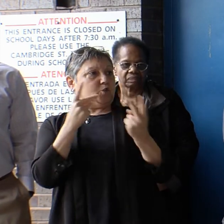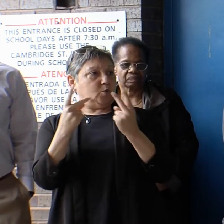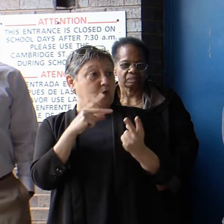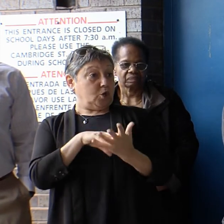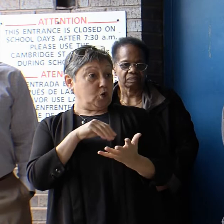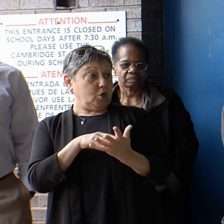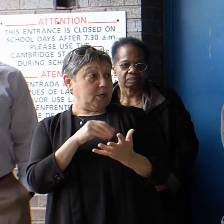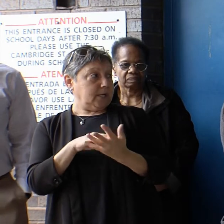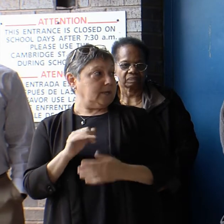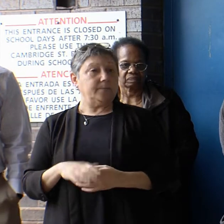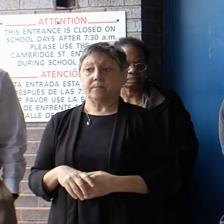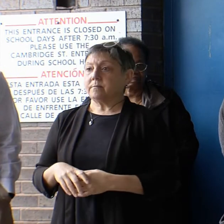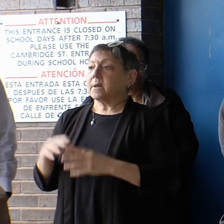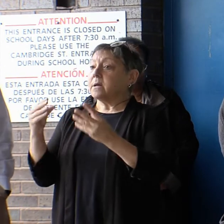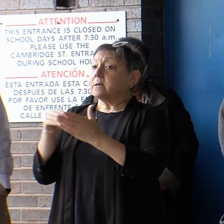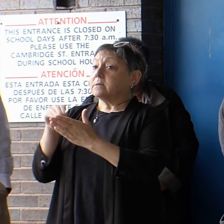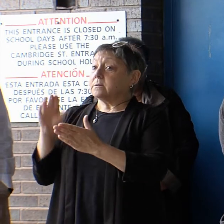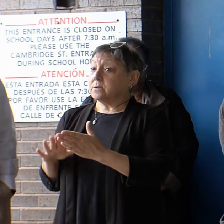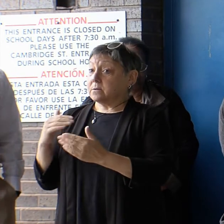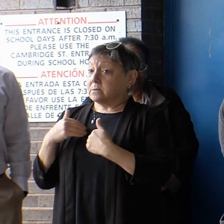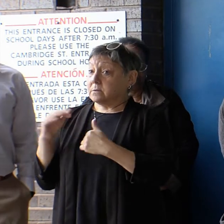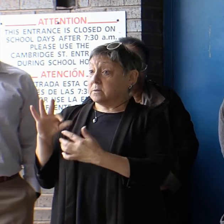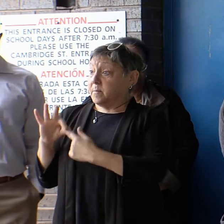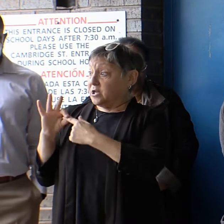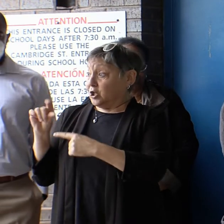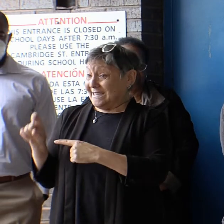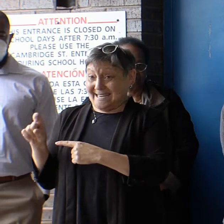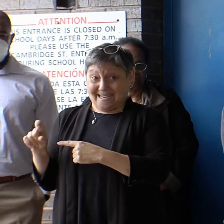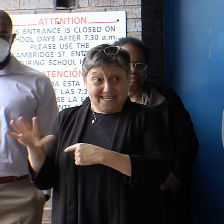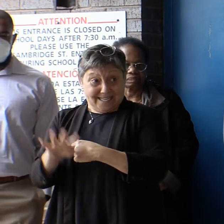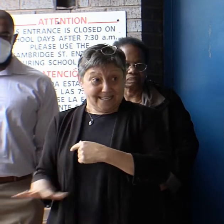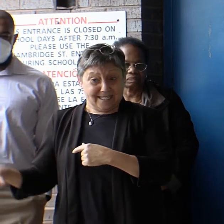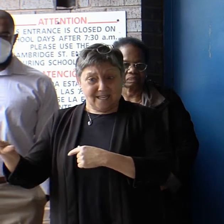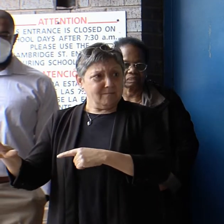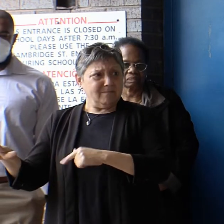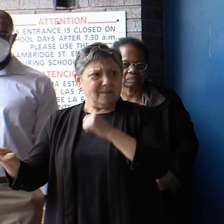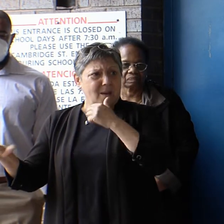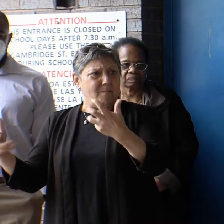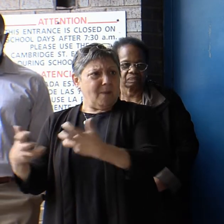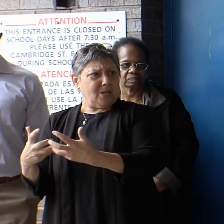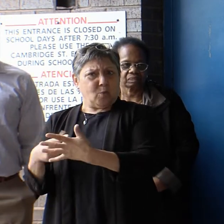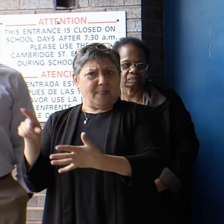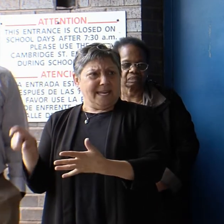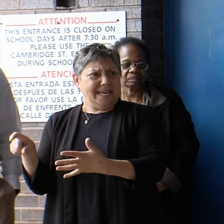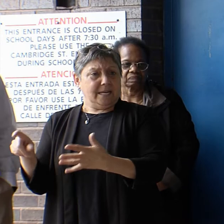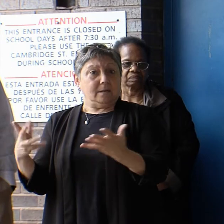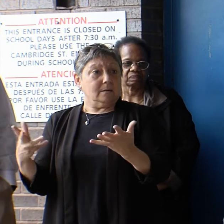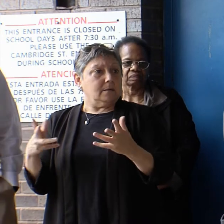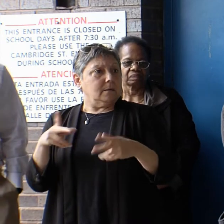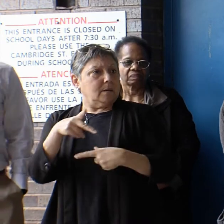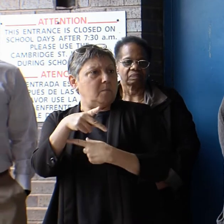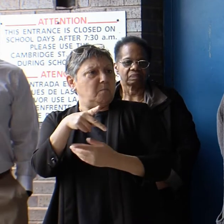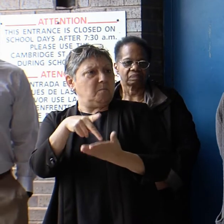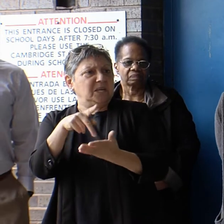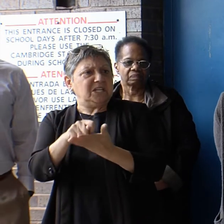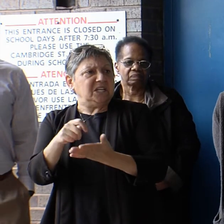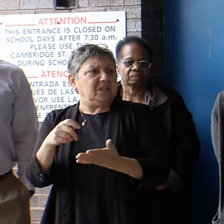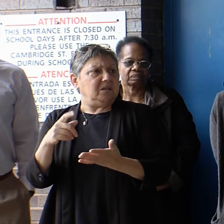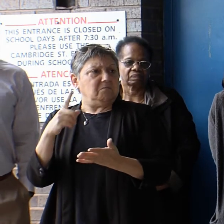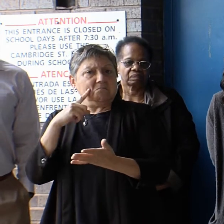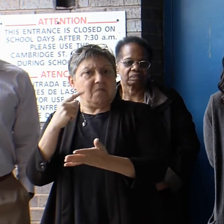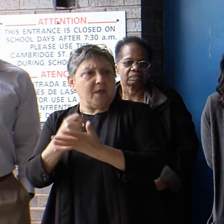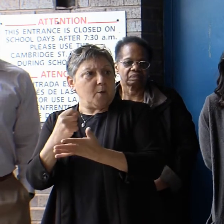our students with special needs across the city whose facilities may not match their needs and services, whether it be for physical therapy or therapeutic settings.